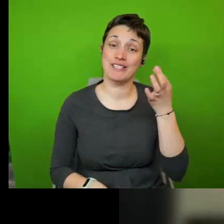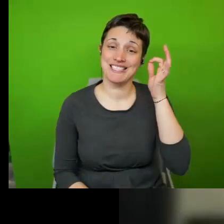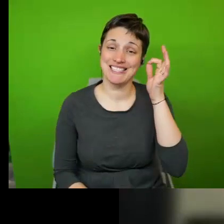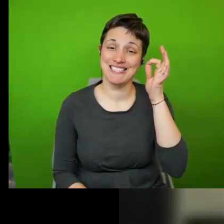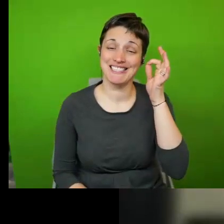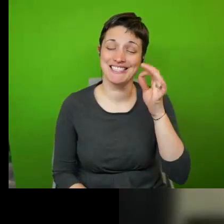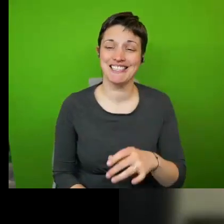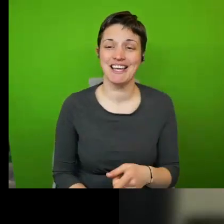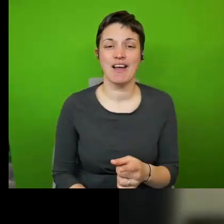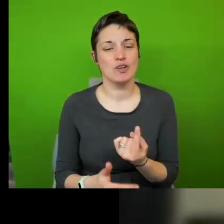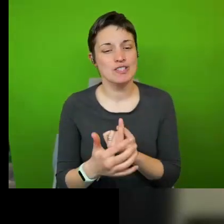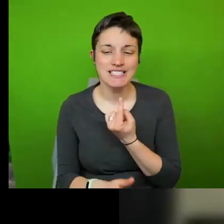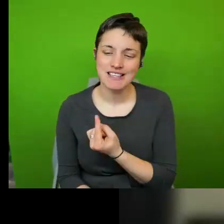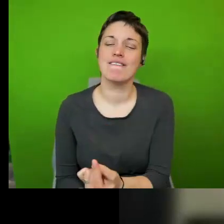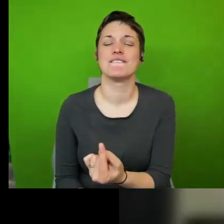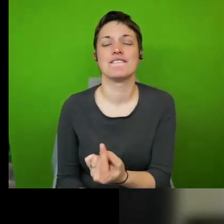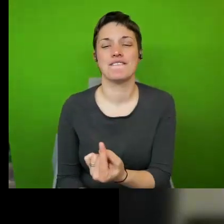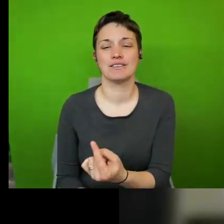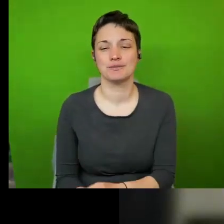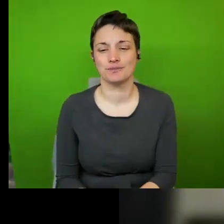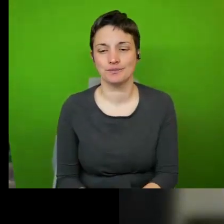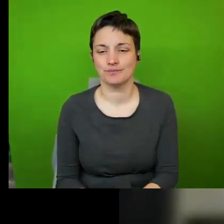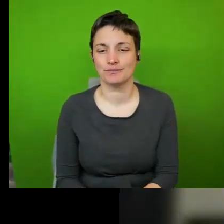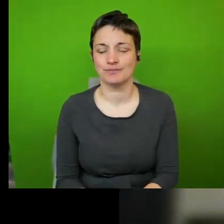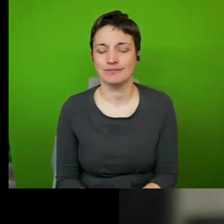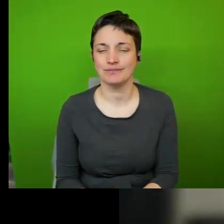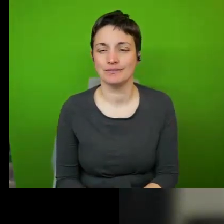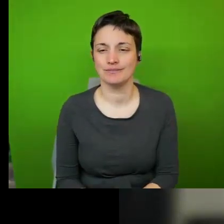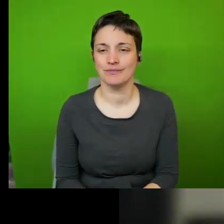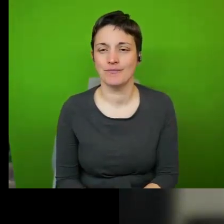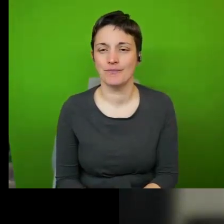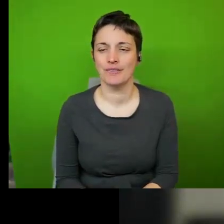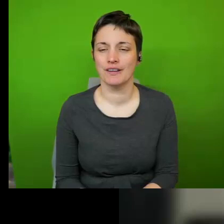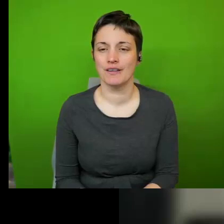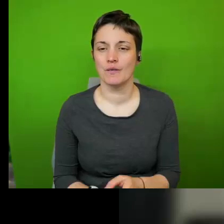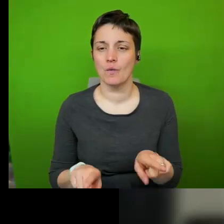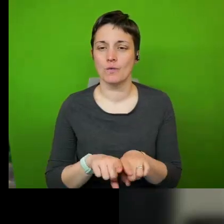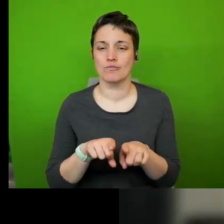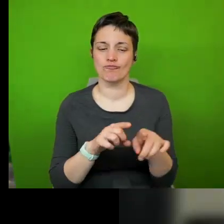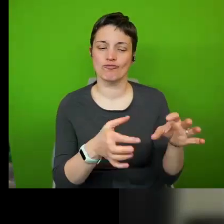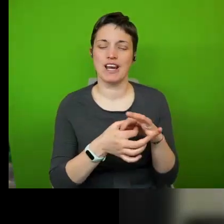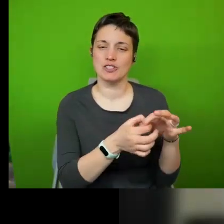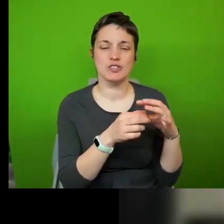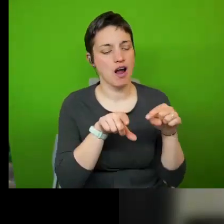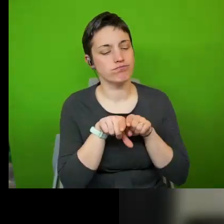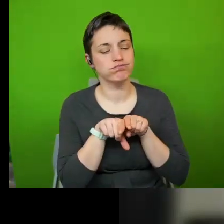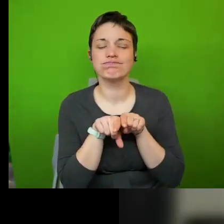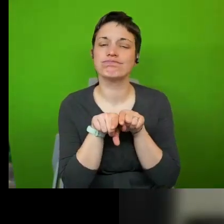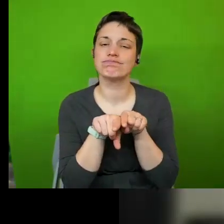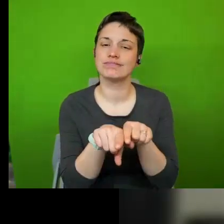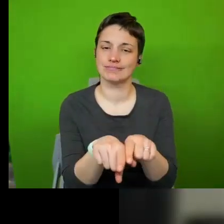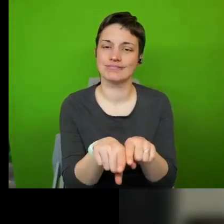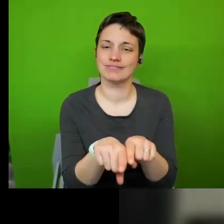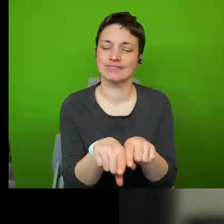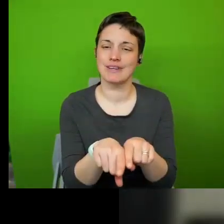in person and you know to to to take forward that relationship that we we we've developed so